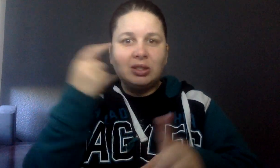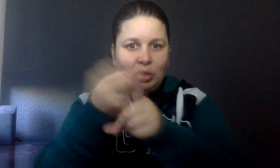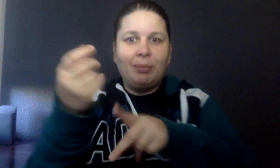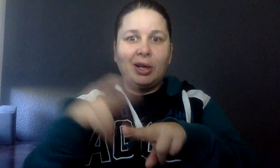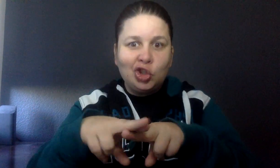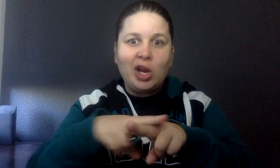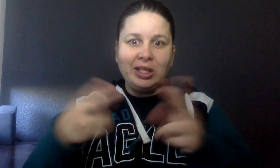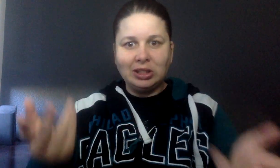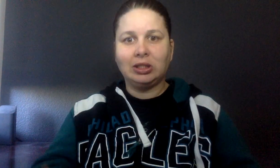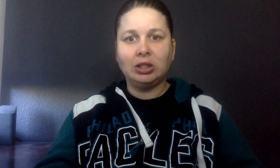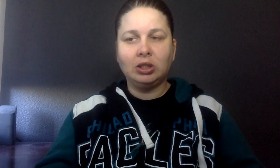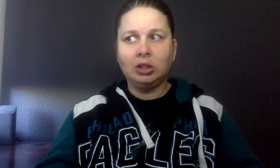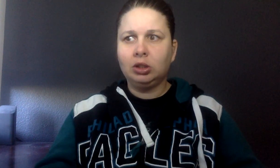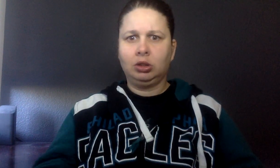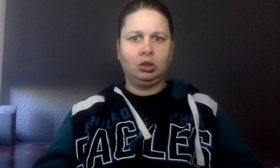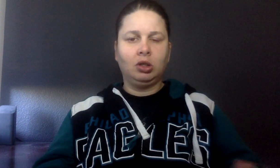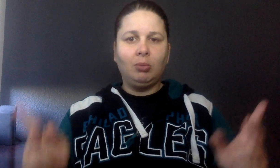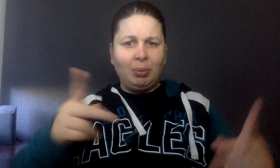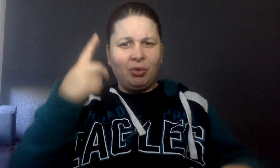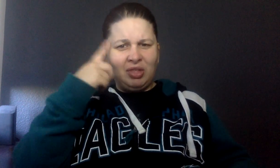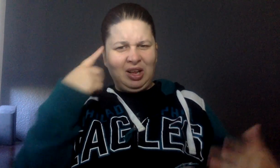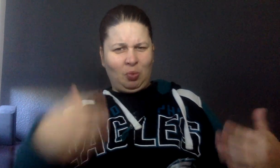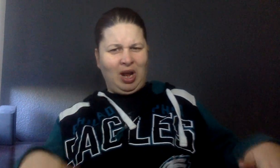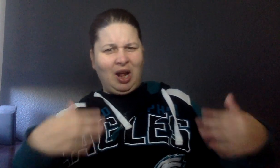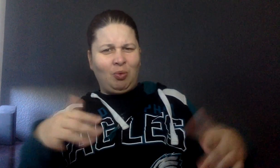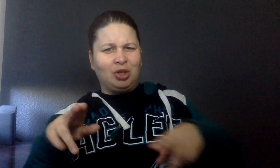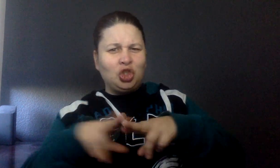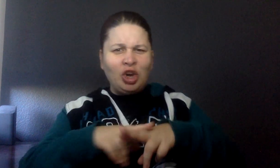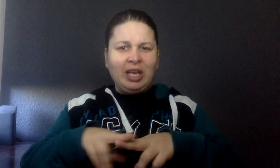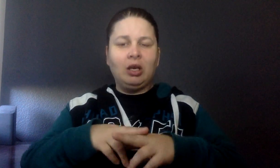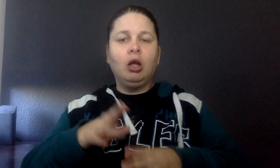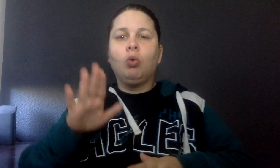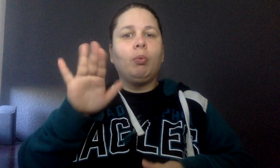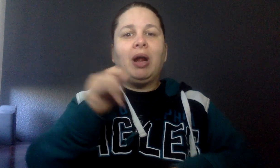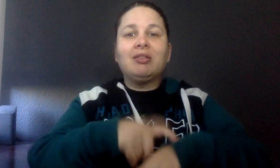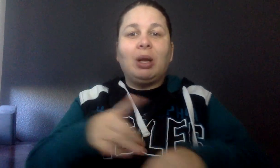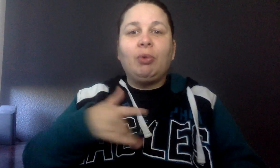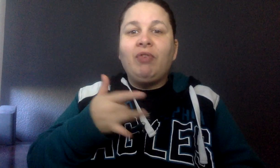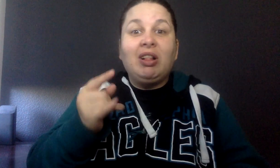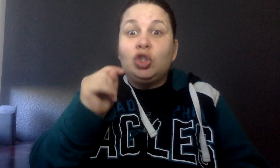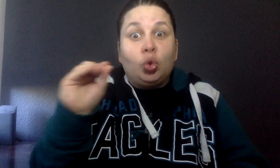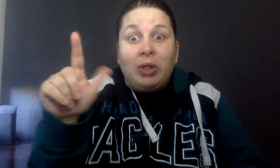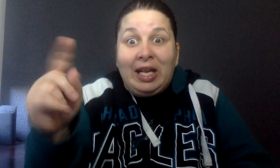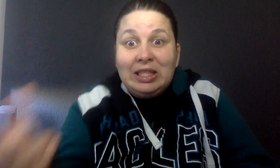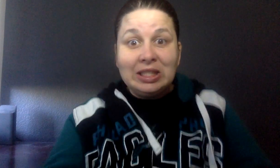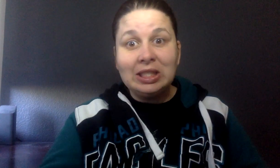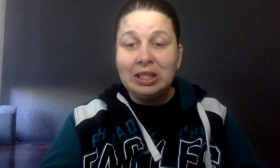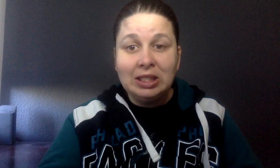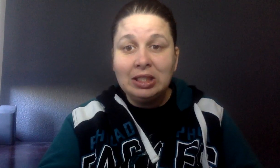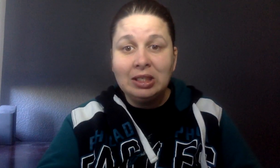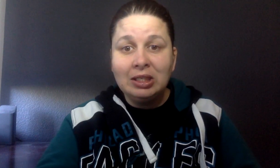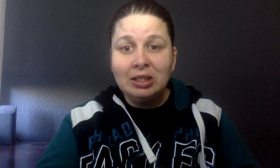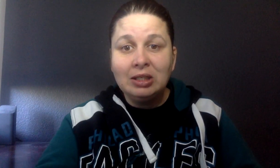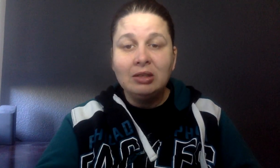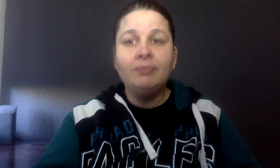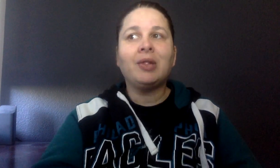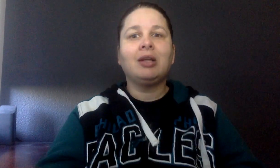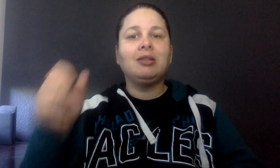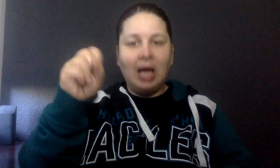because we're here by a train. People are thinking, wow, a train. And by the time you feel it's too late, you